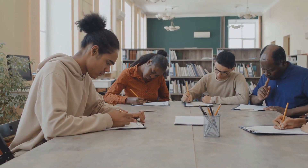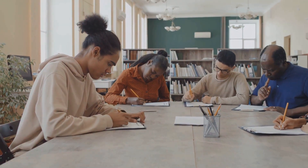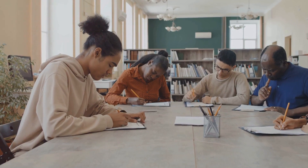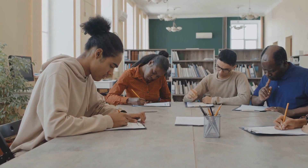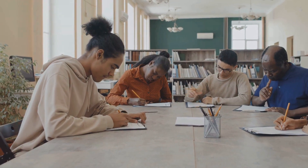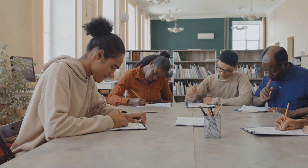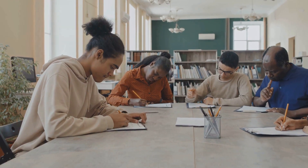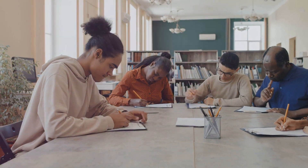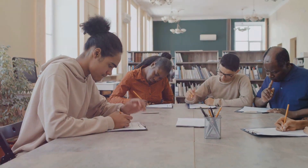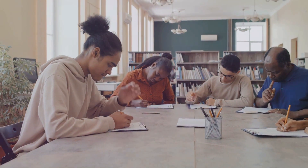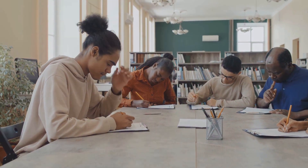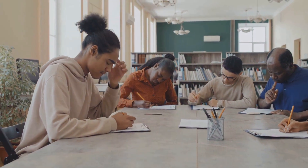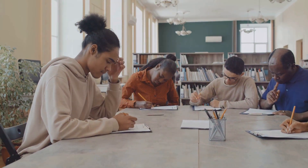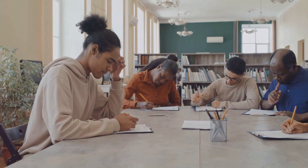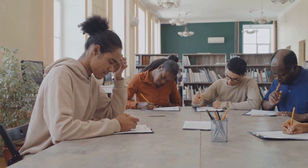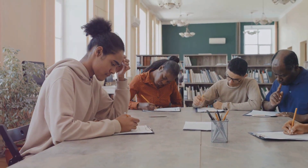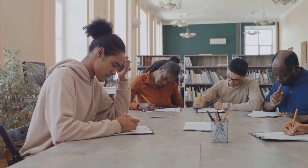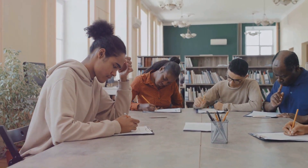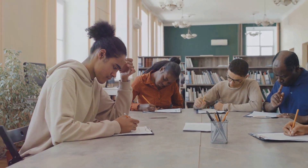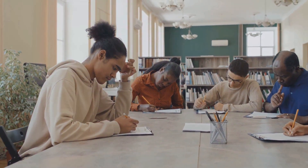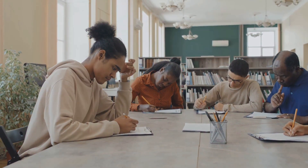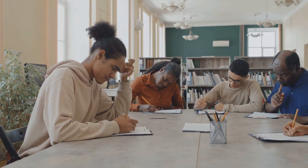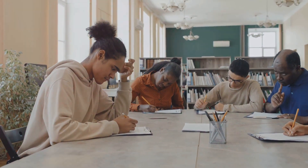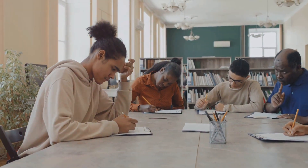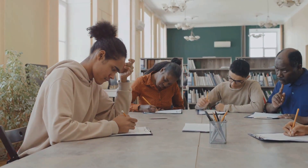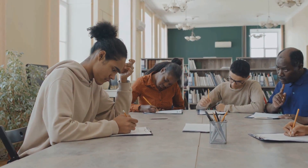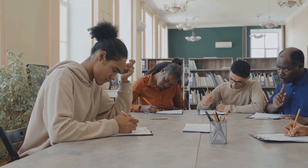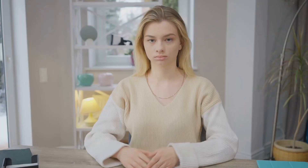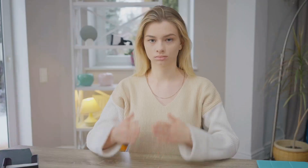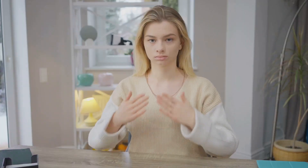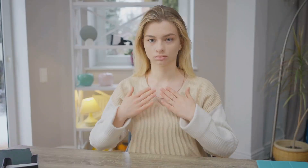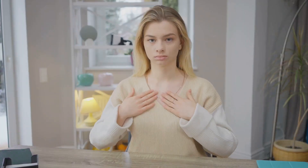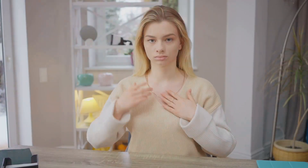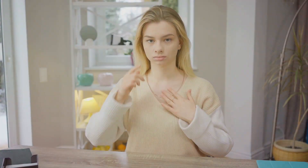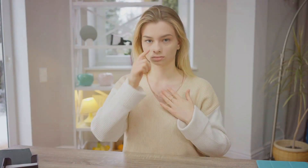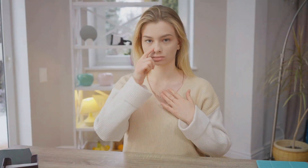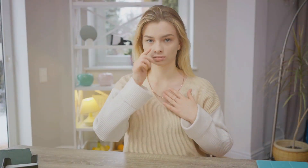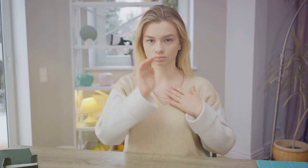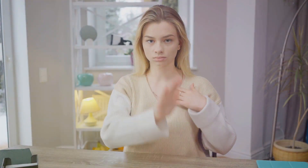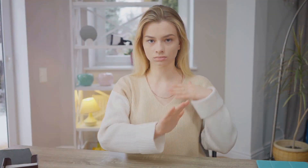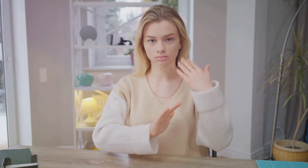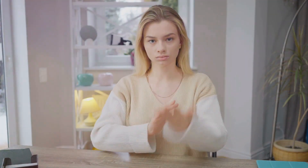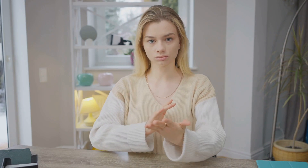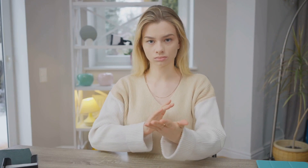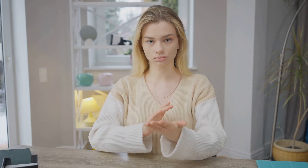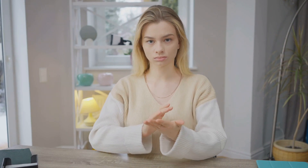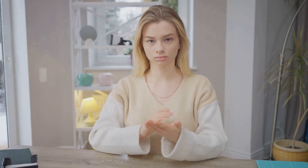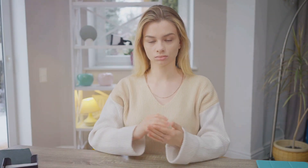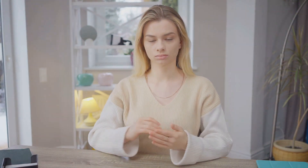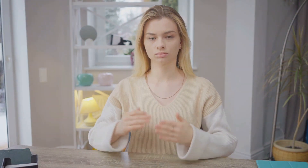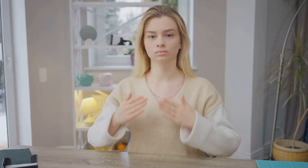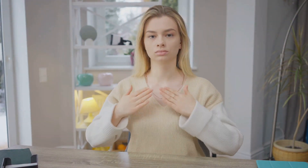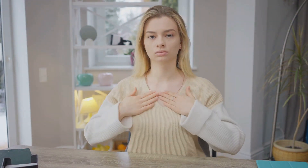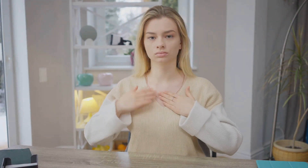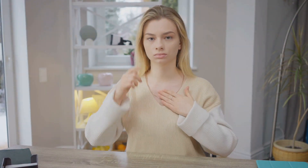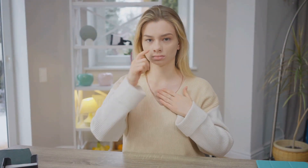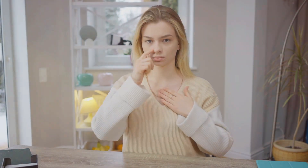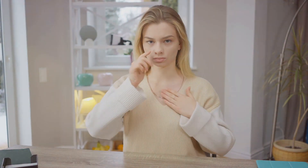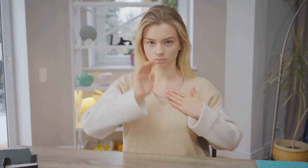first have to pass a test of English proficiency. These exams test their expressive, receptive, and interactive skills. Some